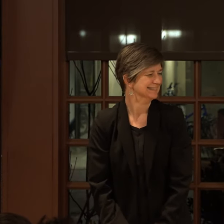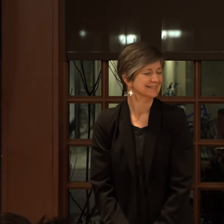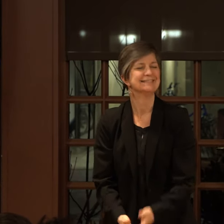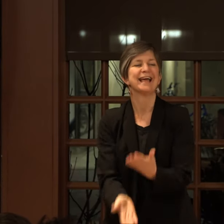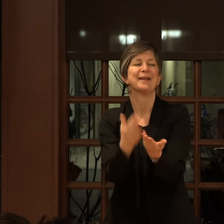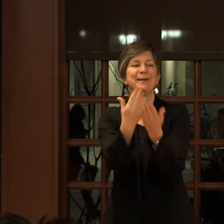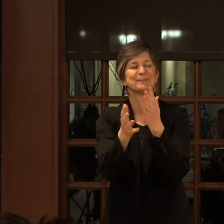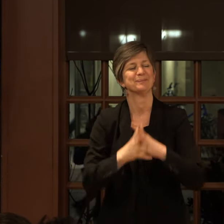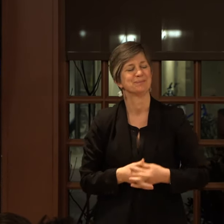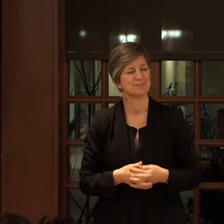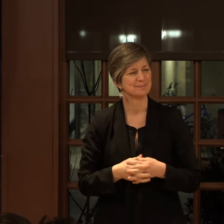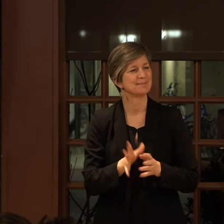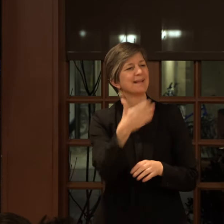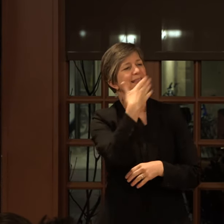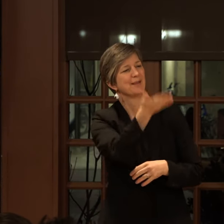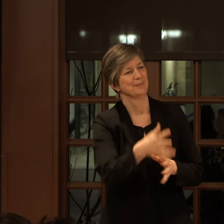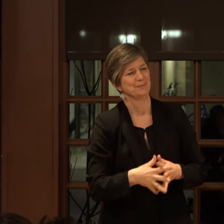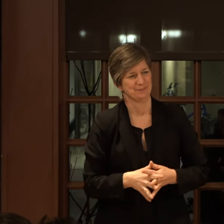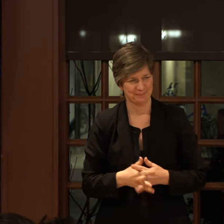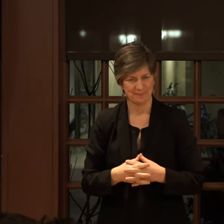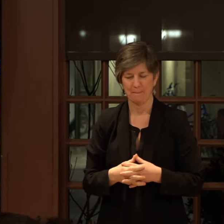Anyway, thank you.